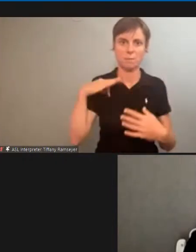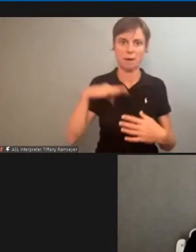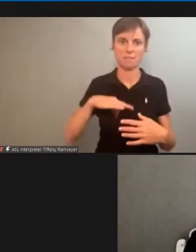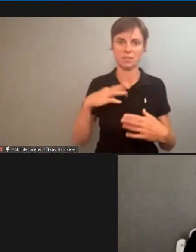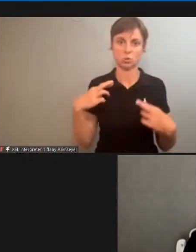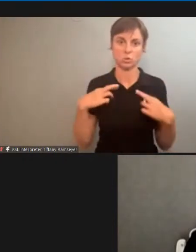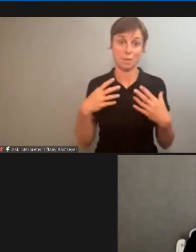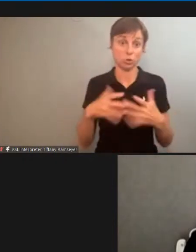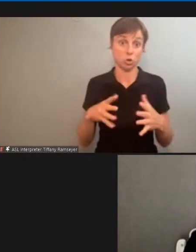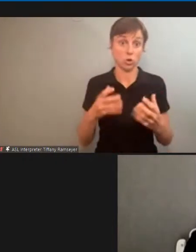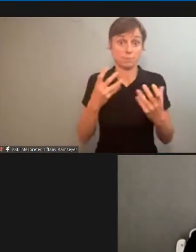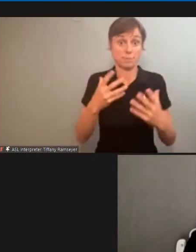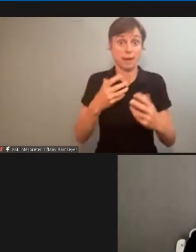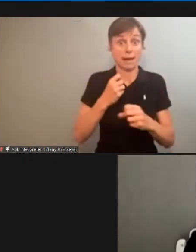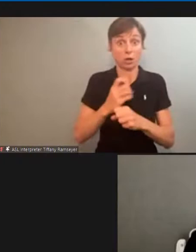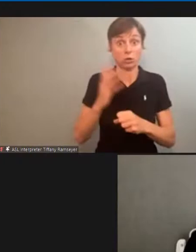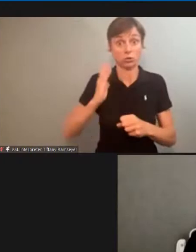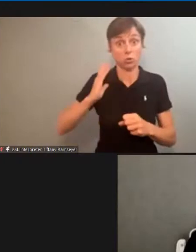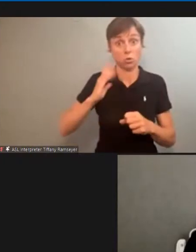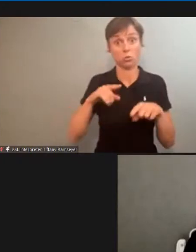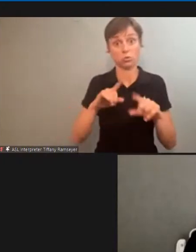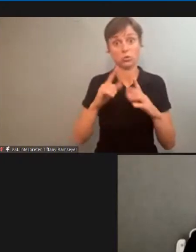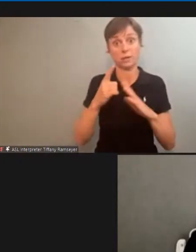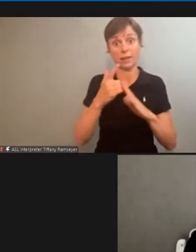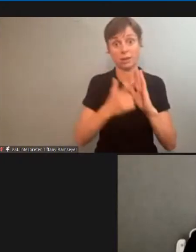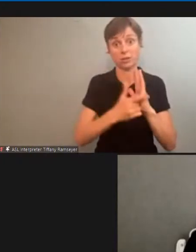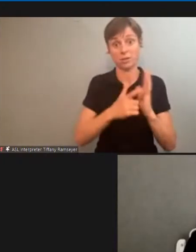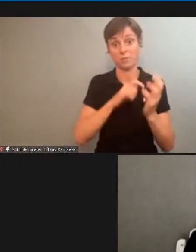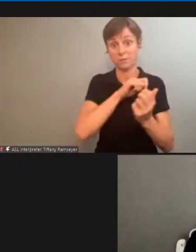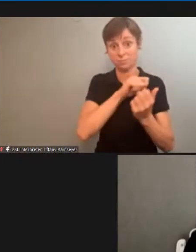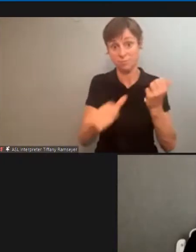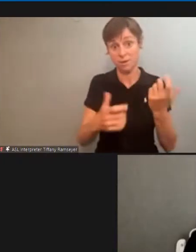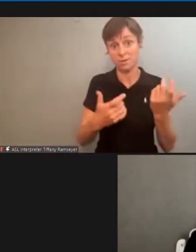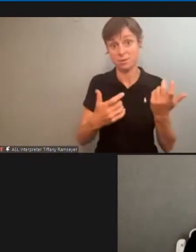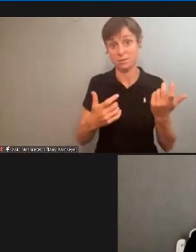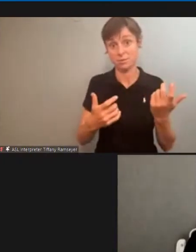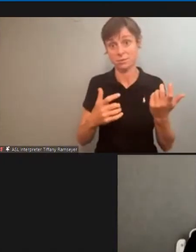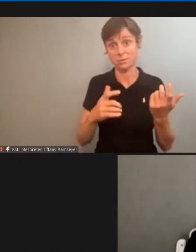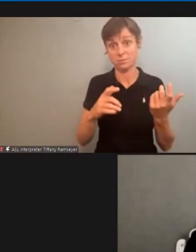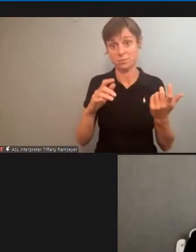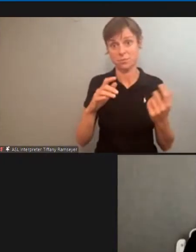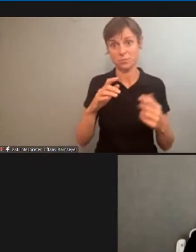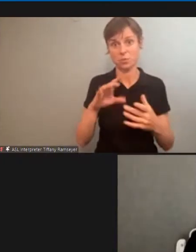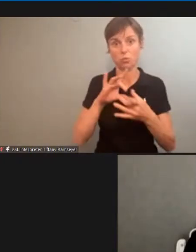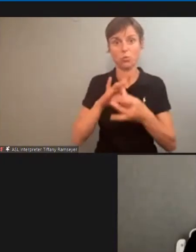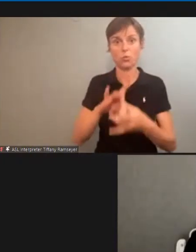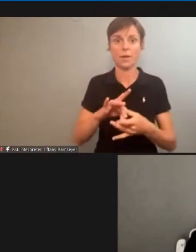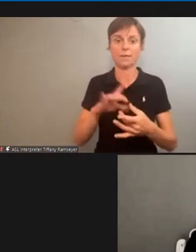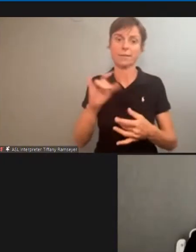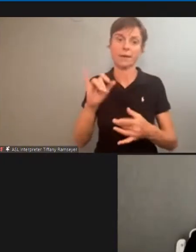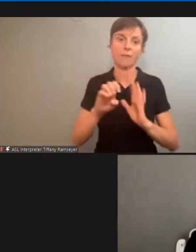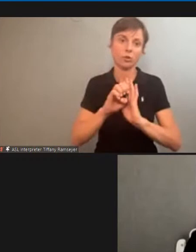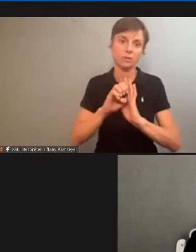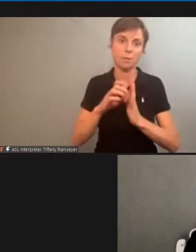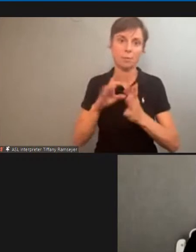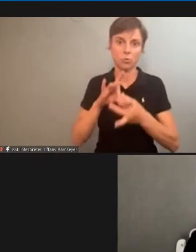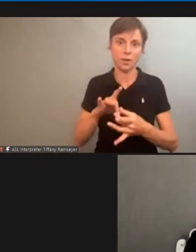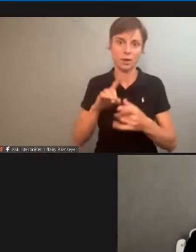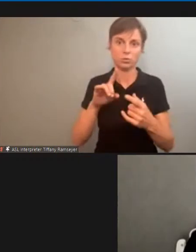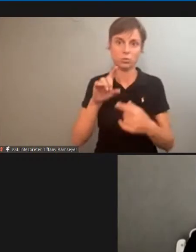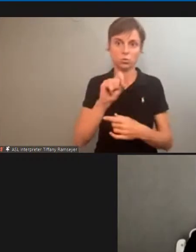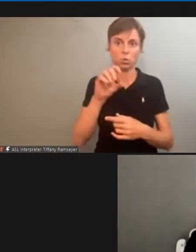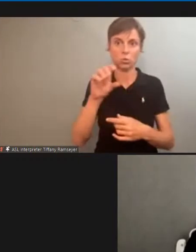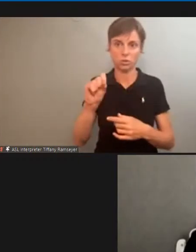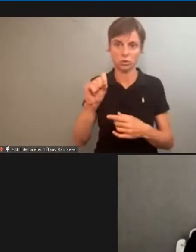lost years ago in the legislative arena, such as the windfall issue on Social Security, where Social Security